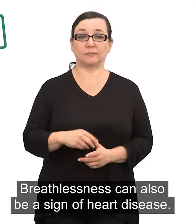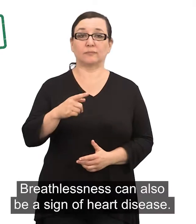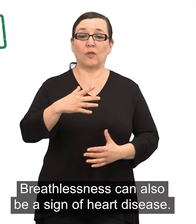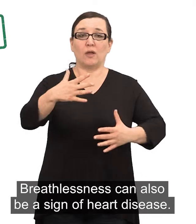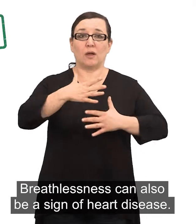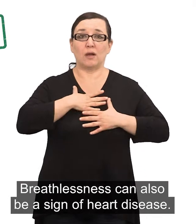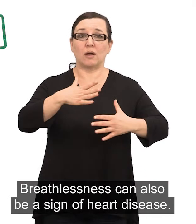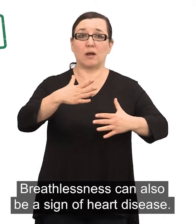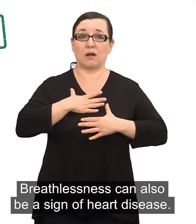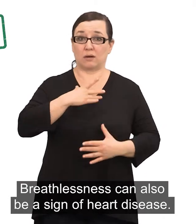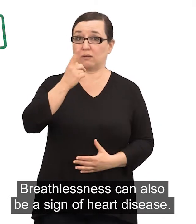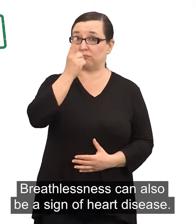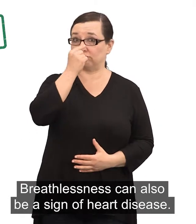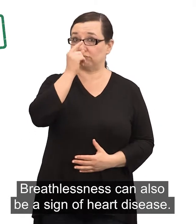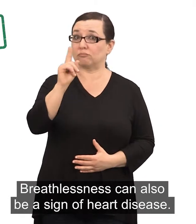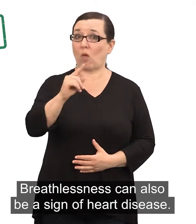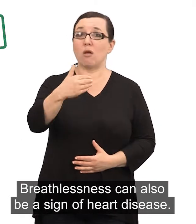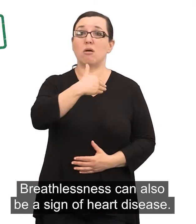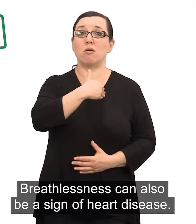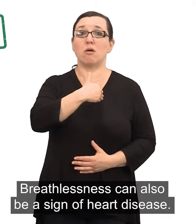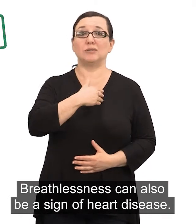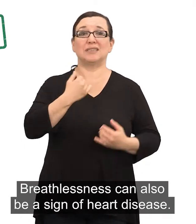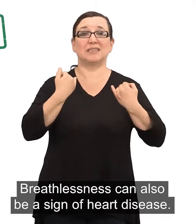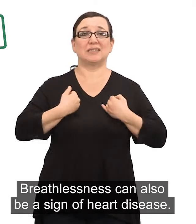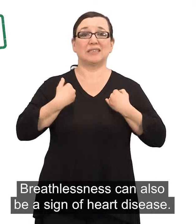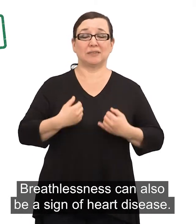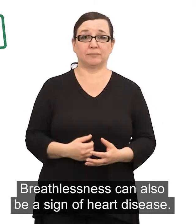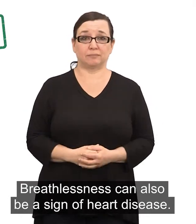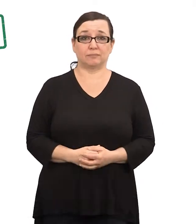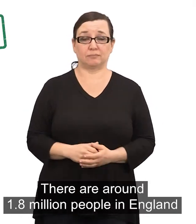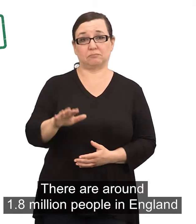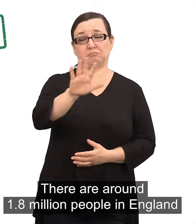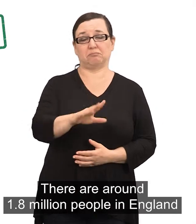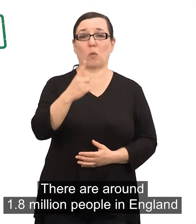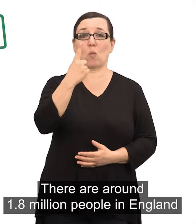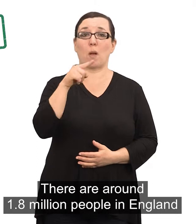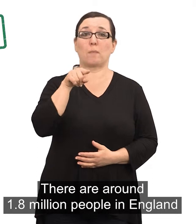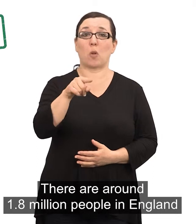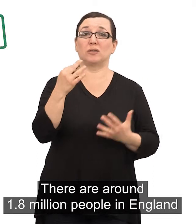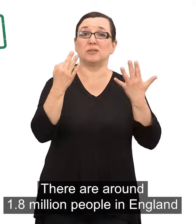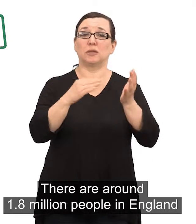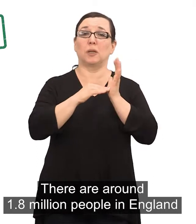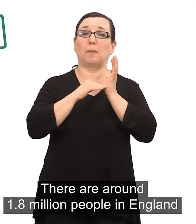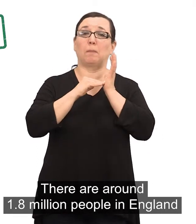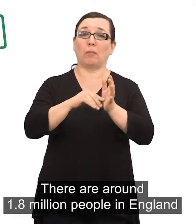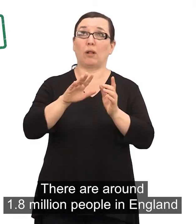Breathlessness can also be a sign of heart disease. There are around 1.8 million people in England